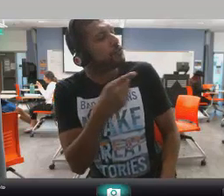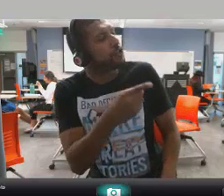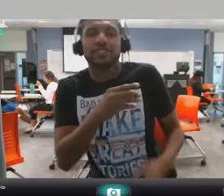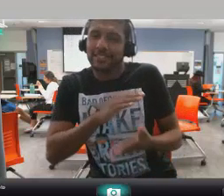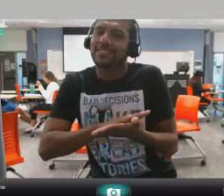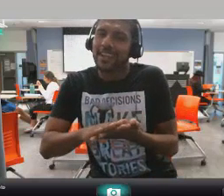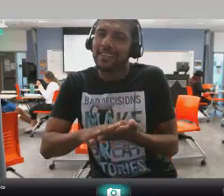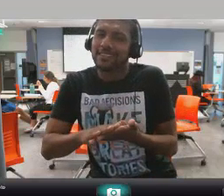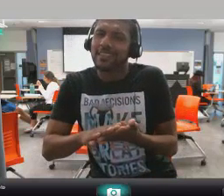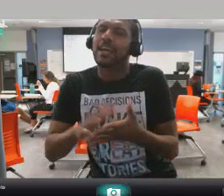get me a girl like that.